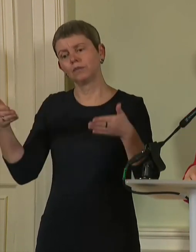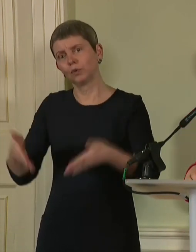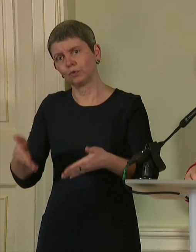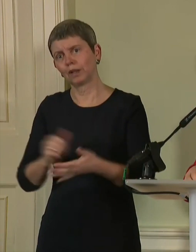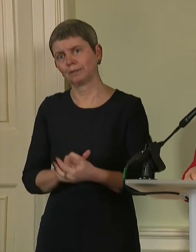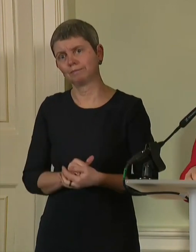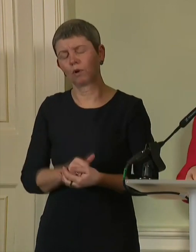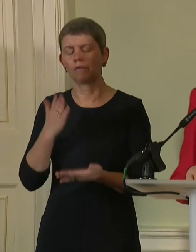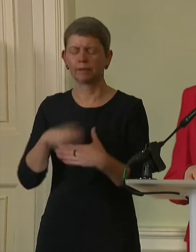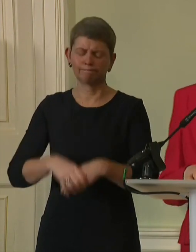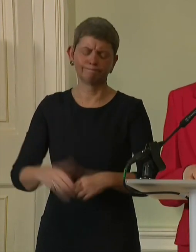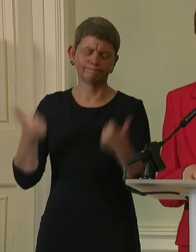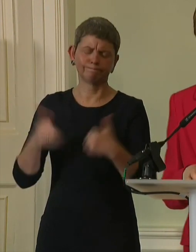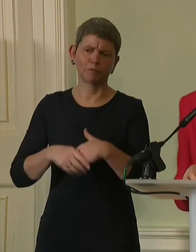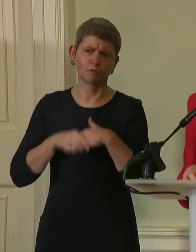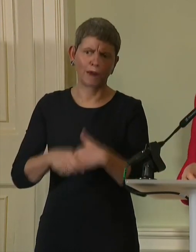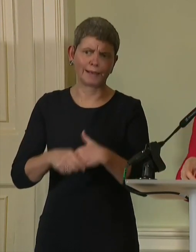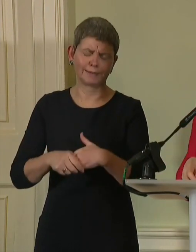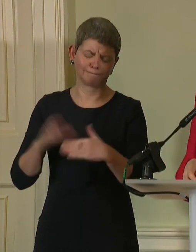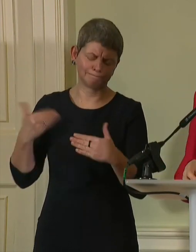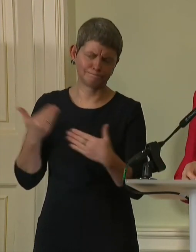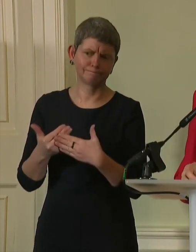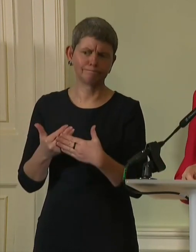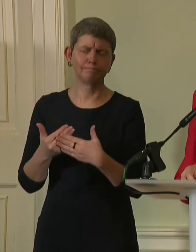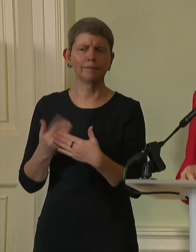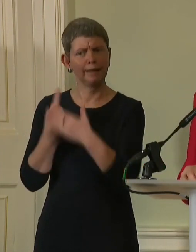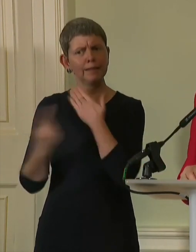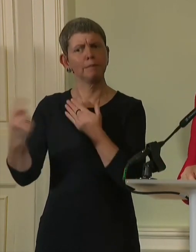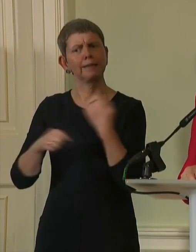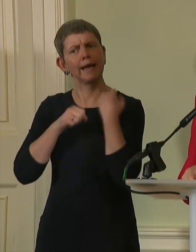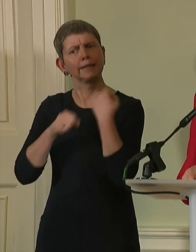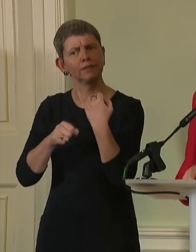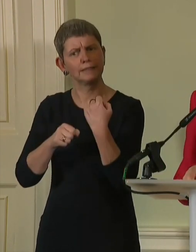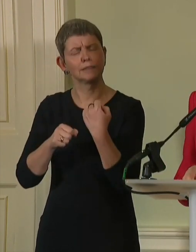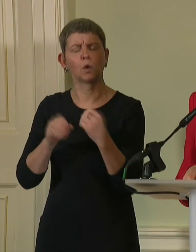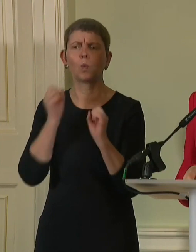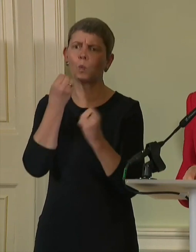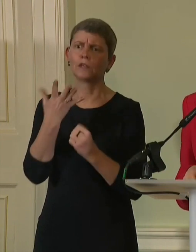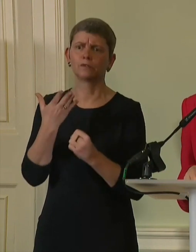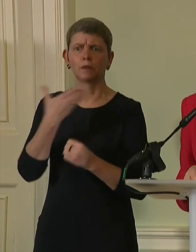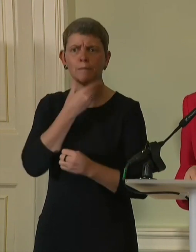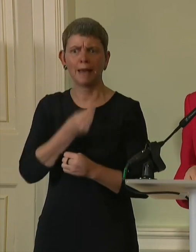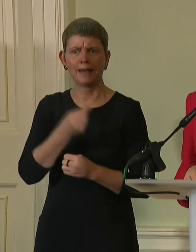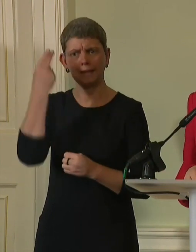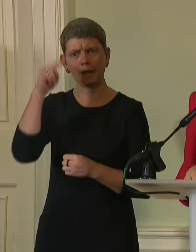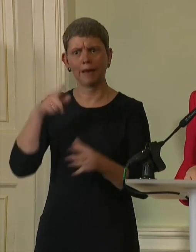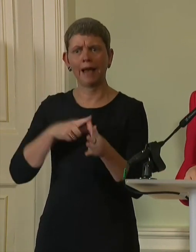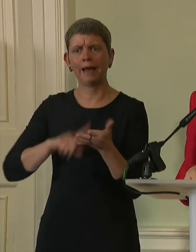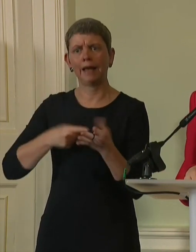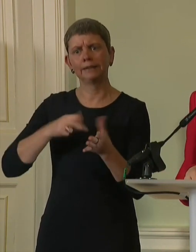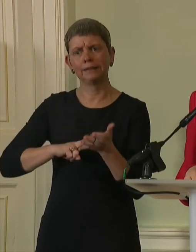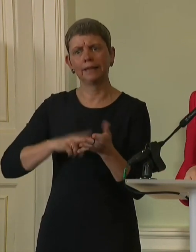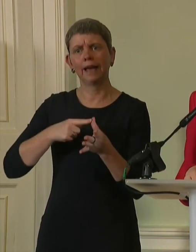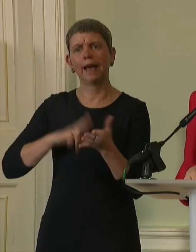very, very dear friend and long-standing independence activist, a wonderful man by the name of Alan Angus.